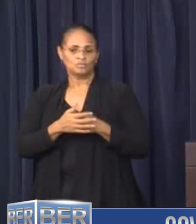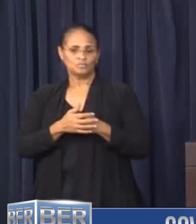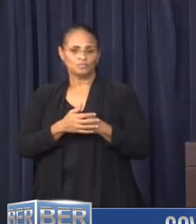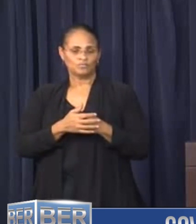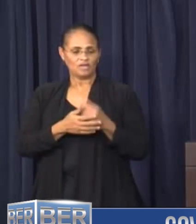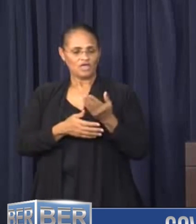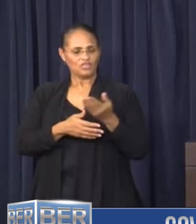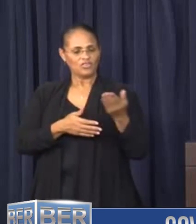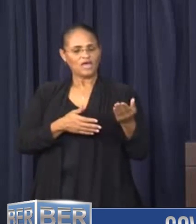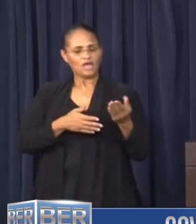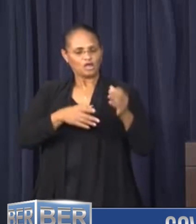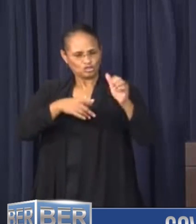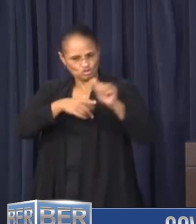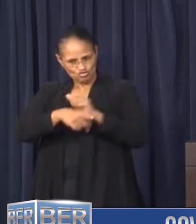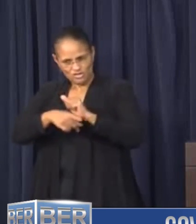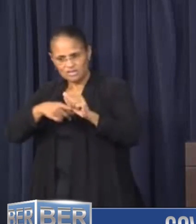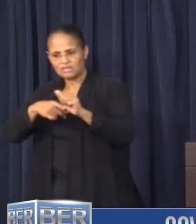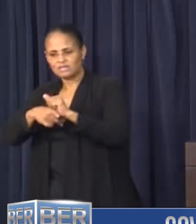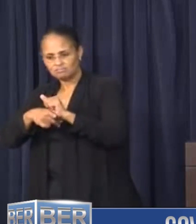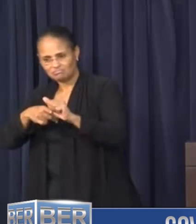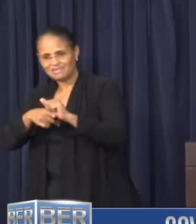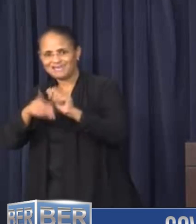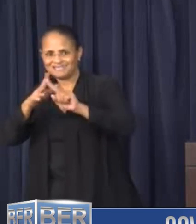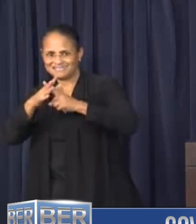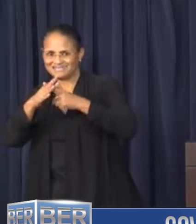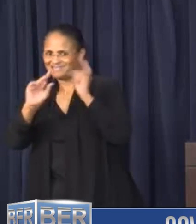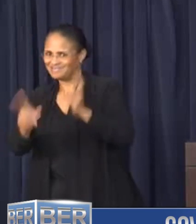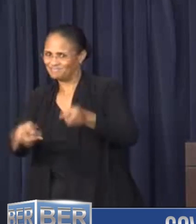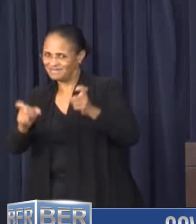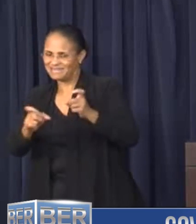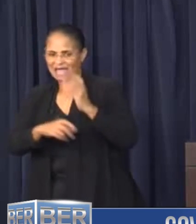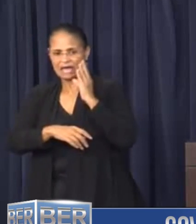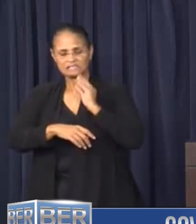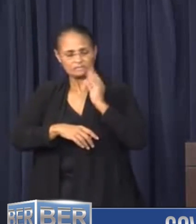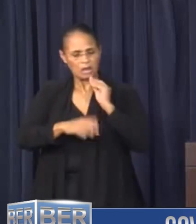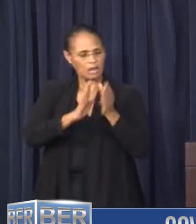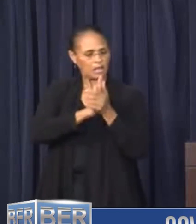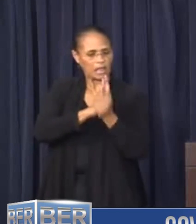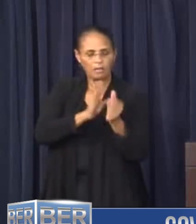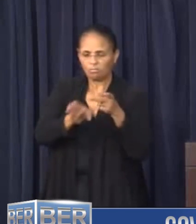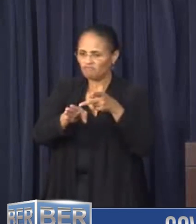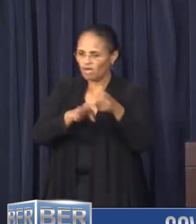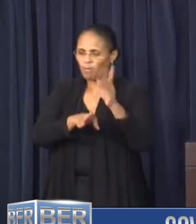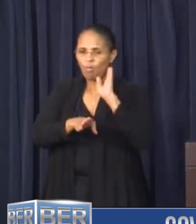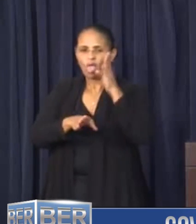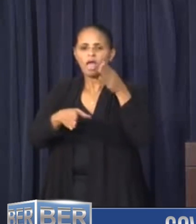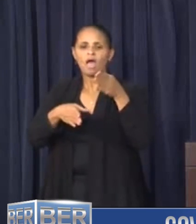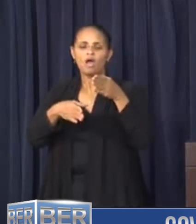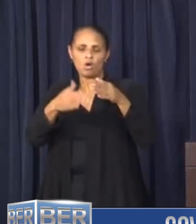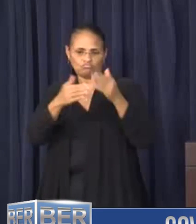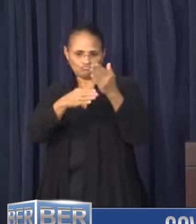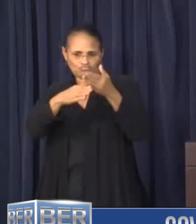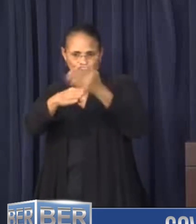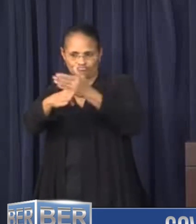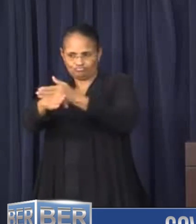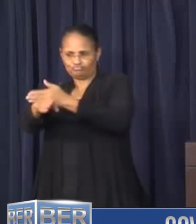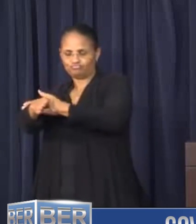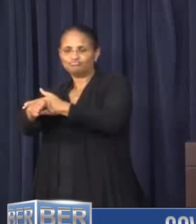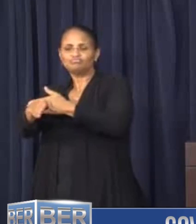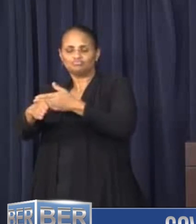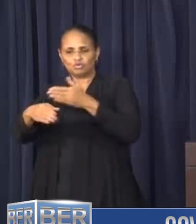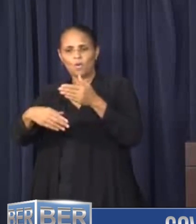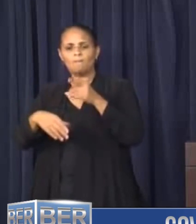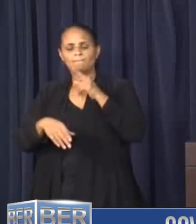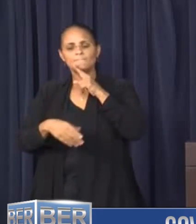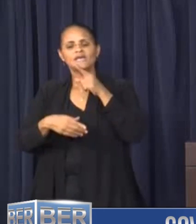Their extensive training means that they can hit the ground running. Their experience, skill and professionalism will help to further increase our capacity to address